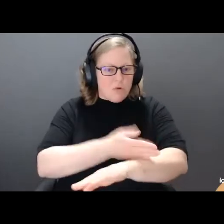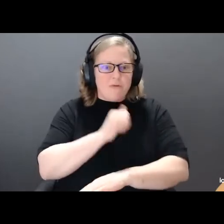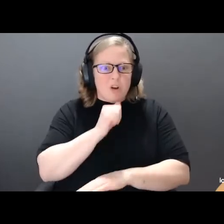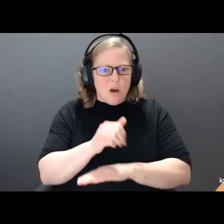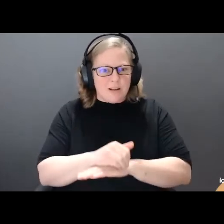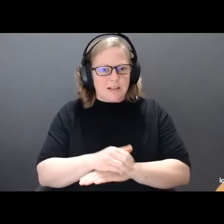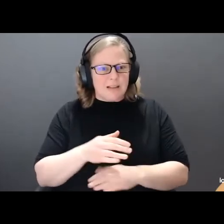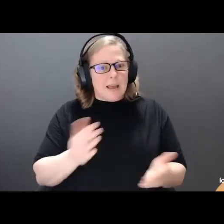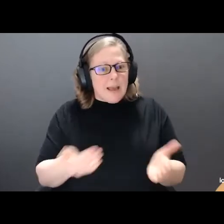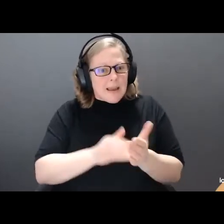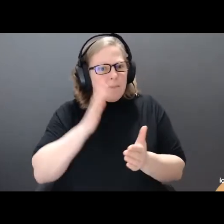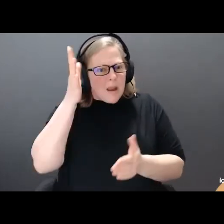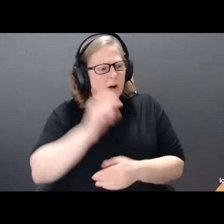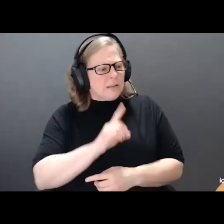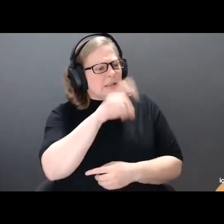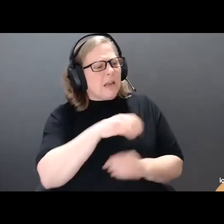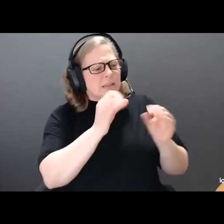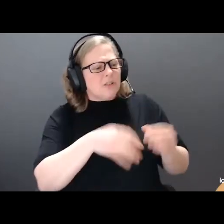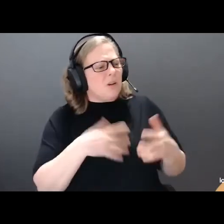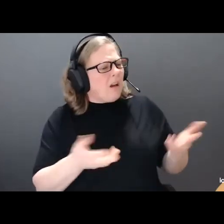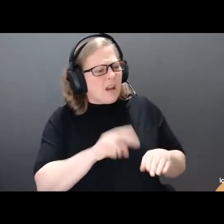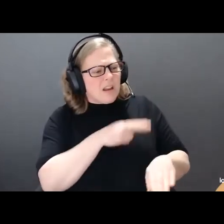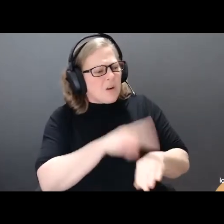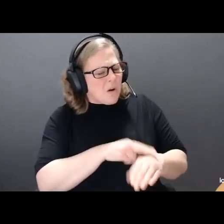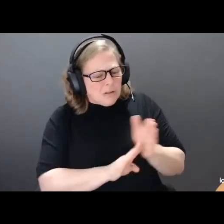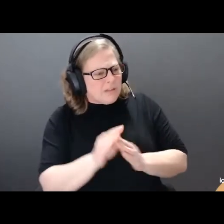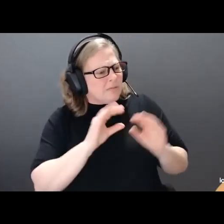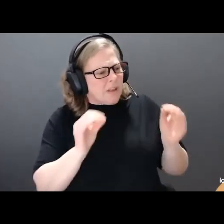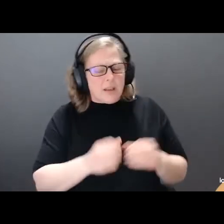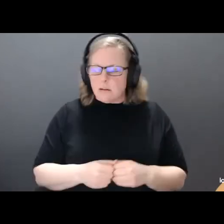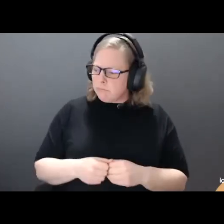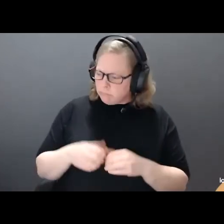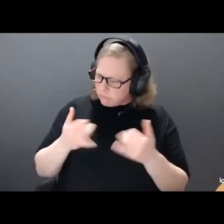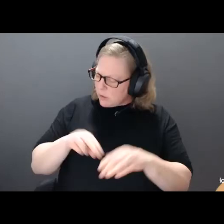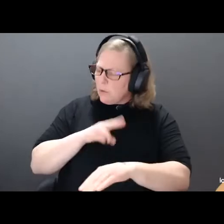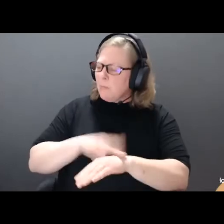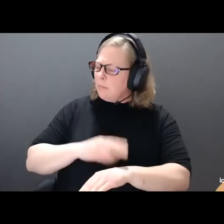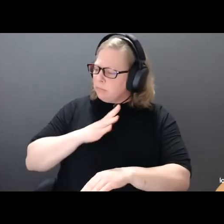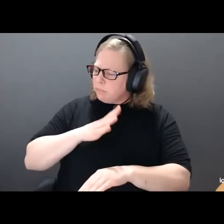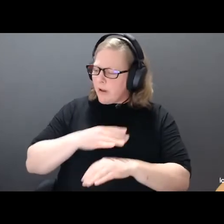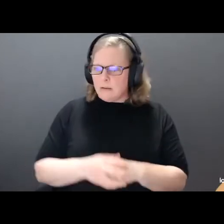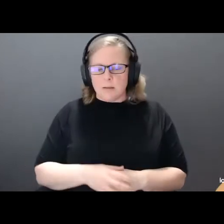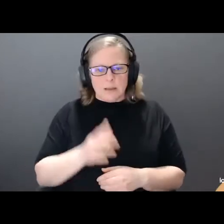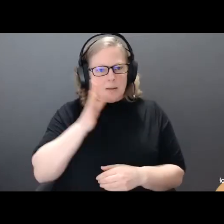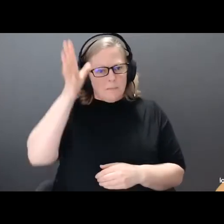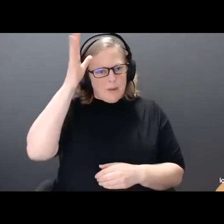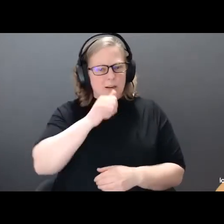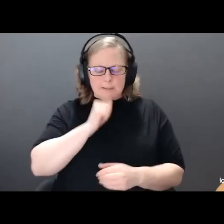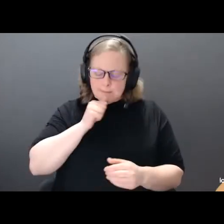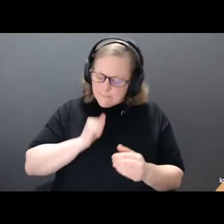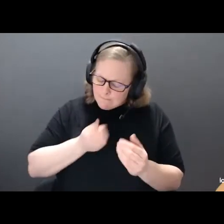progressing. My teacher said it was normal. My parents didn't stop searching for answers. It wasn't just the fact that I couldn't read